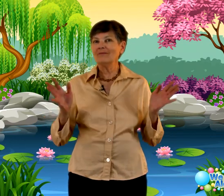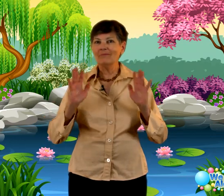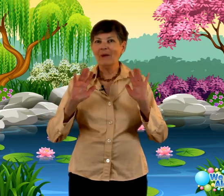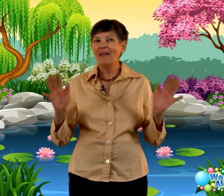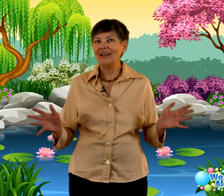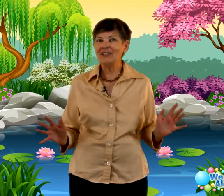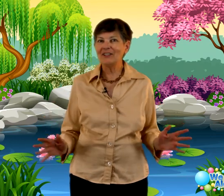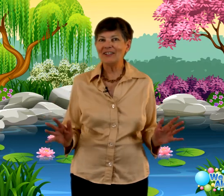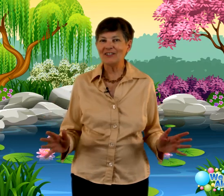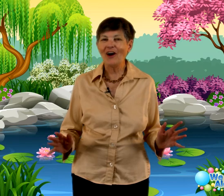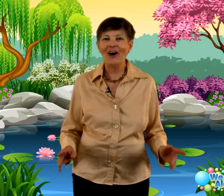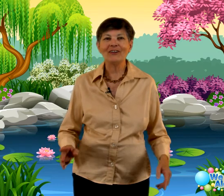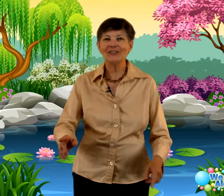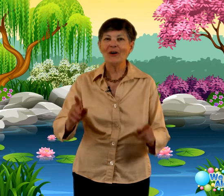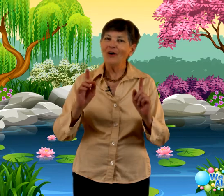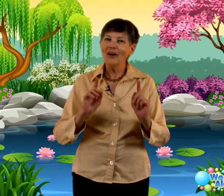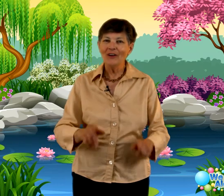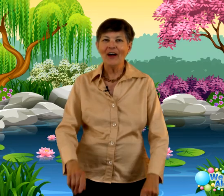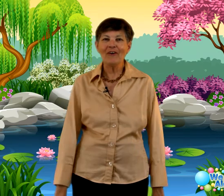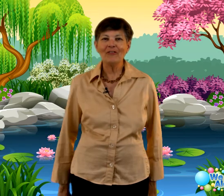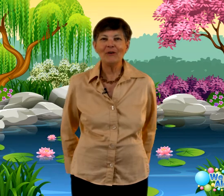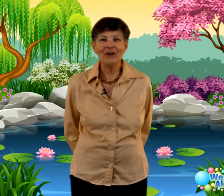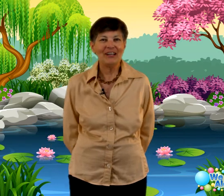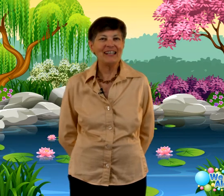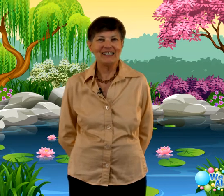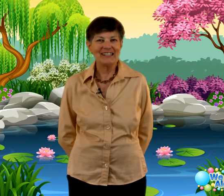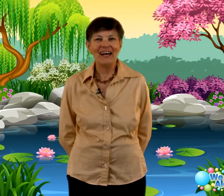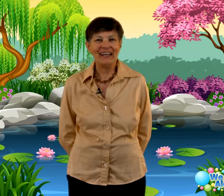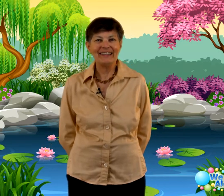melody to this song, so you'll have fun when you get to sign it.